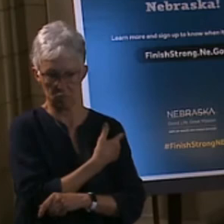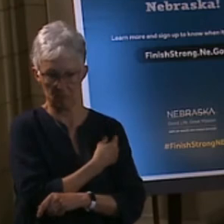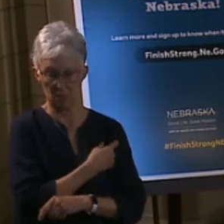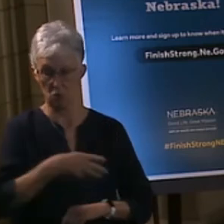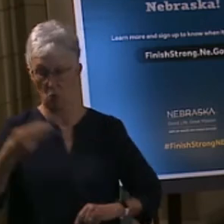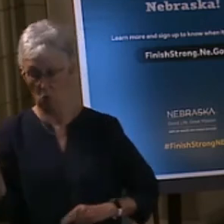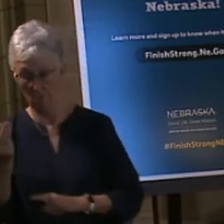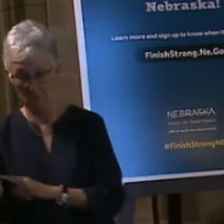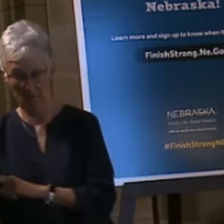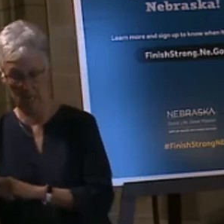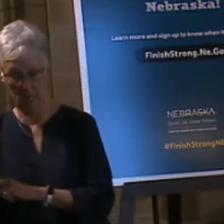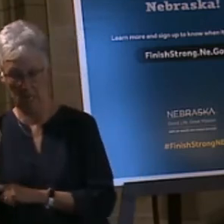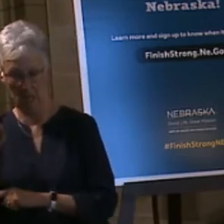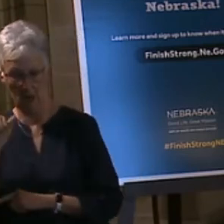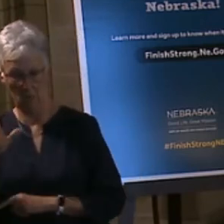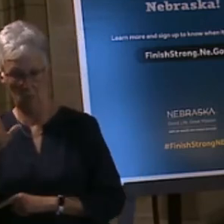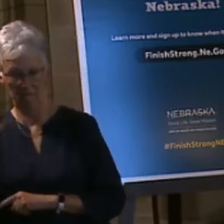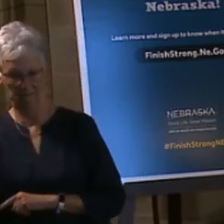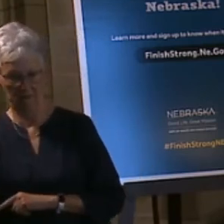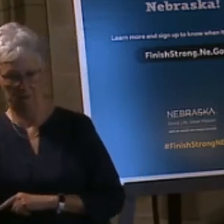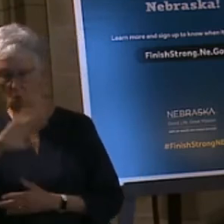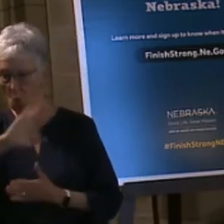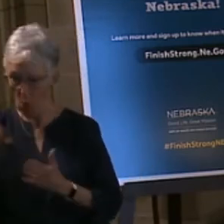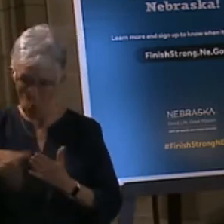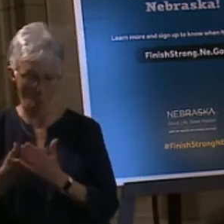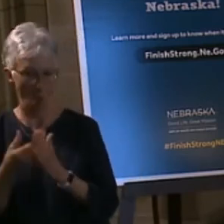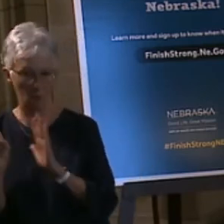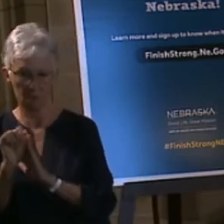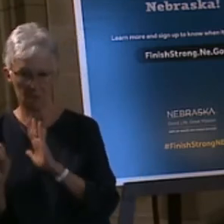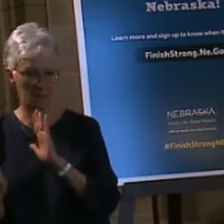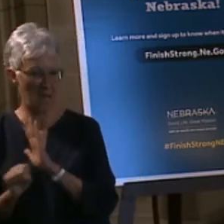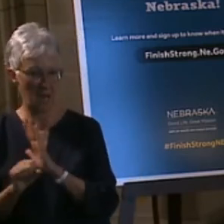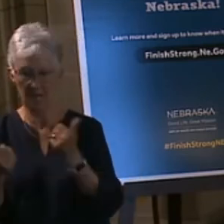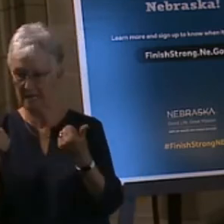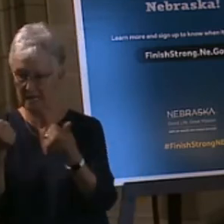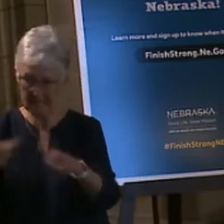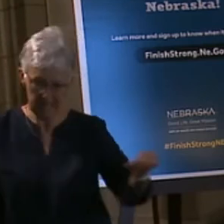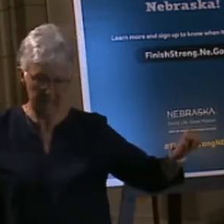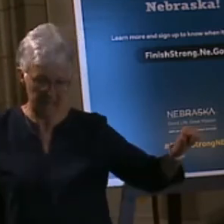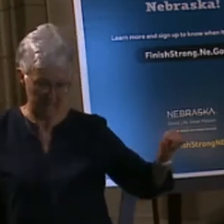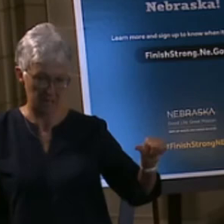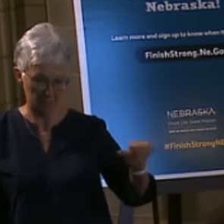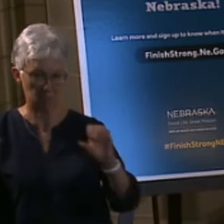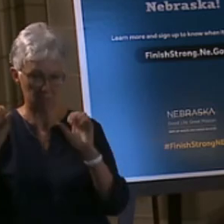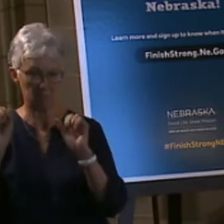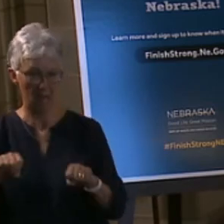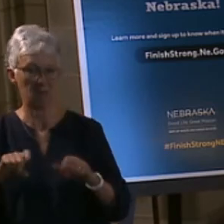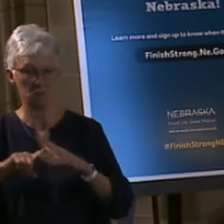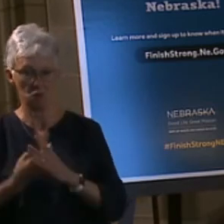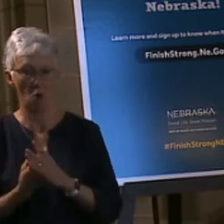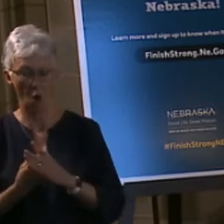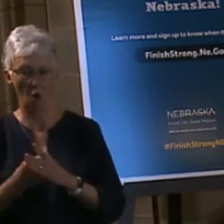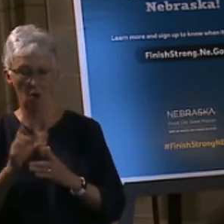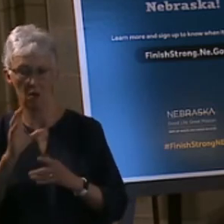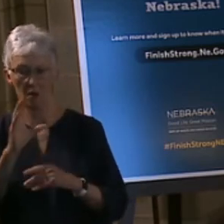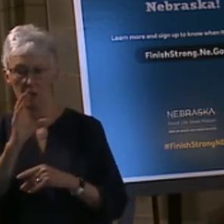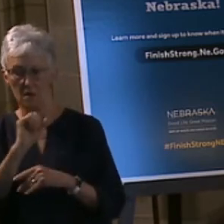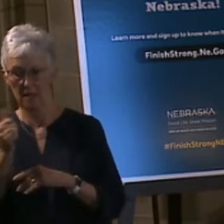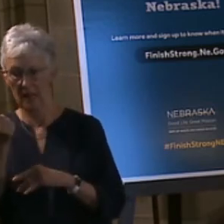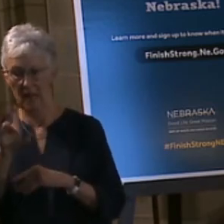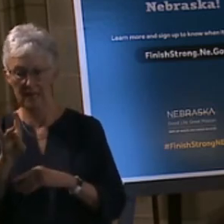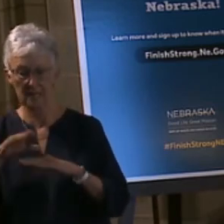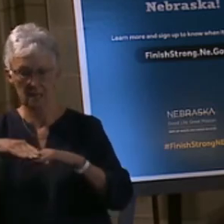5th, the entire state will be eligible to go to any age category. That's 16 and up for Pfizer, 18 and up for Moderna,